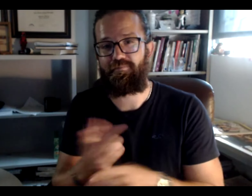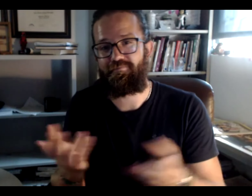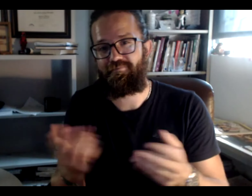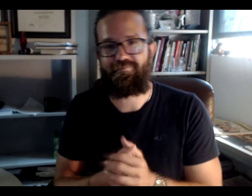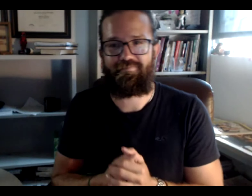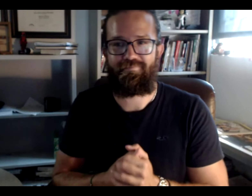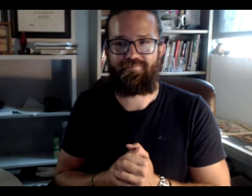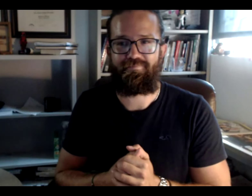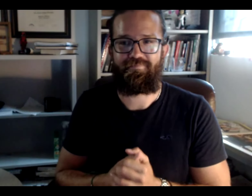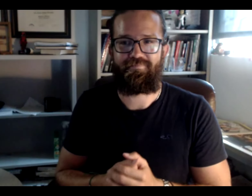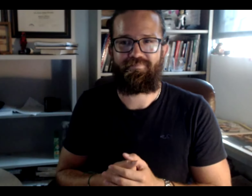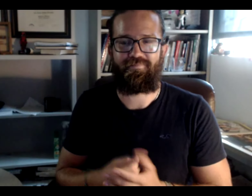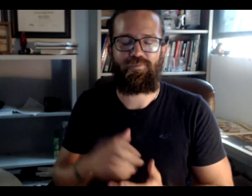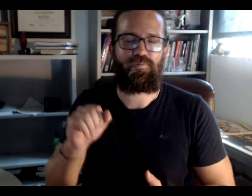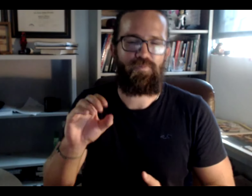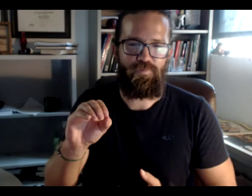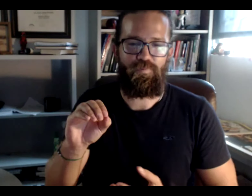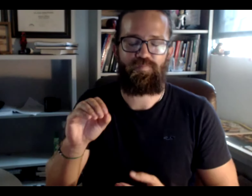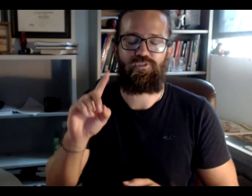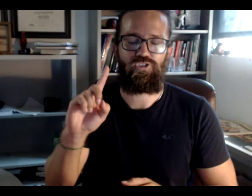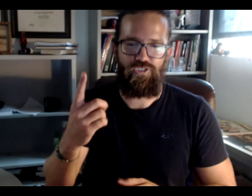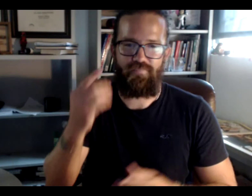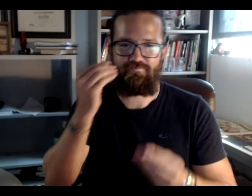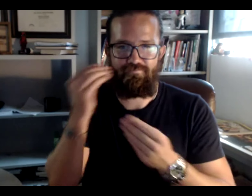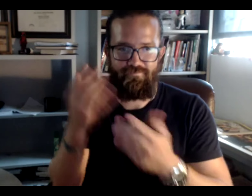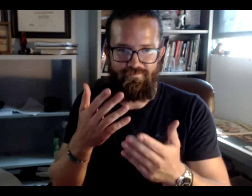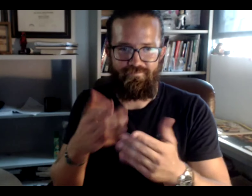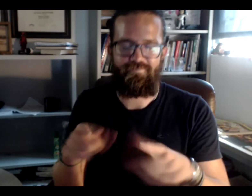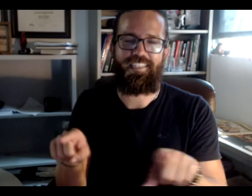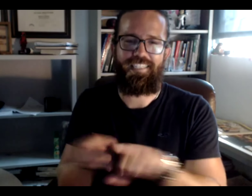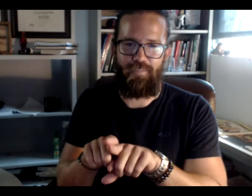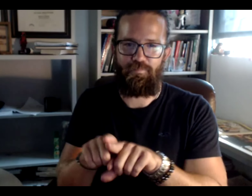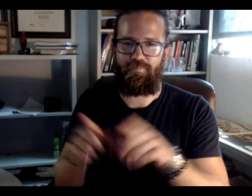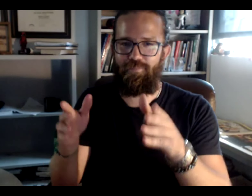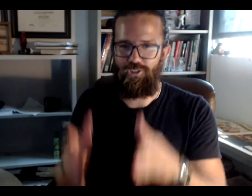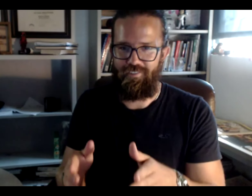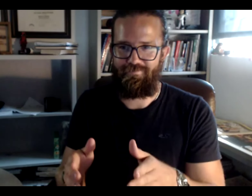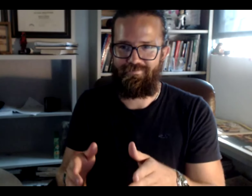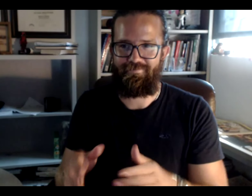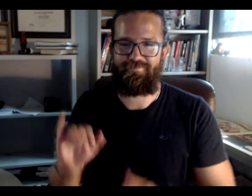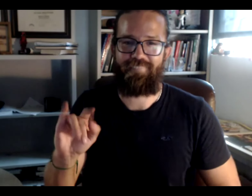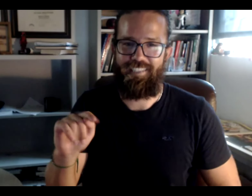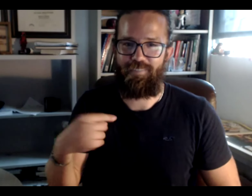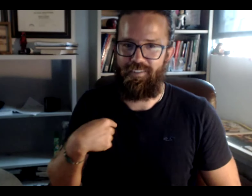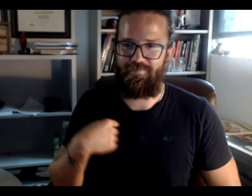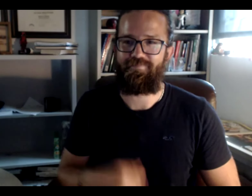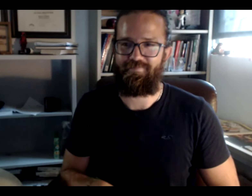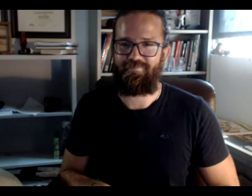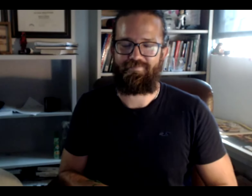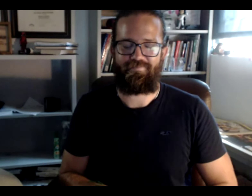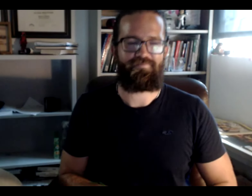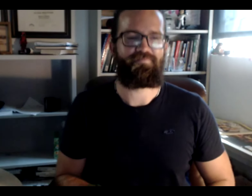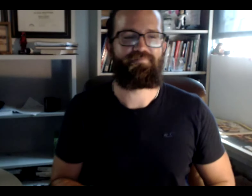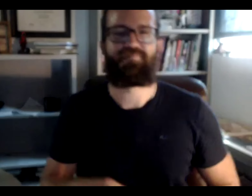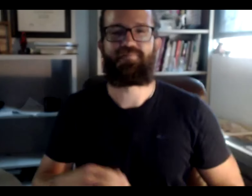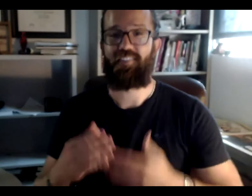haircut. Or maybe I'll keep it. But, so, just to let you know, it's the same